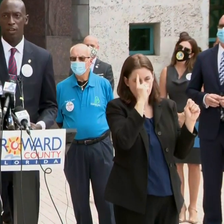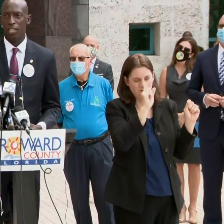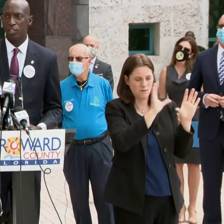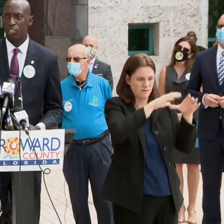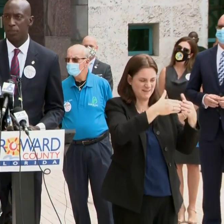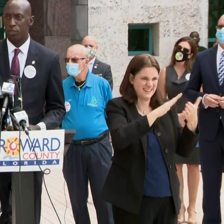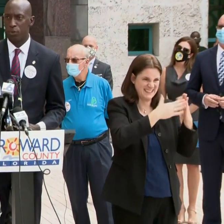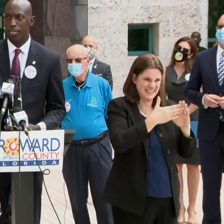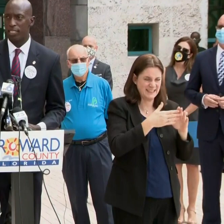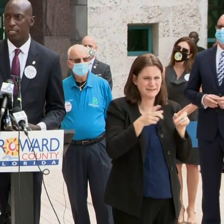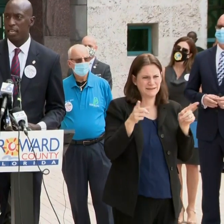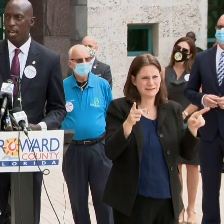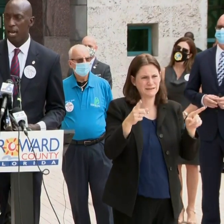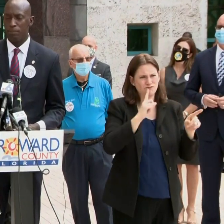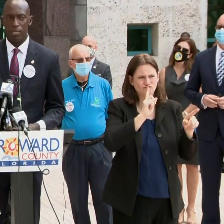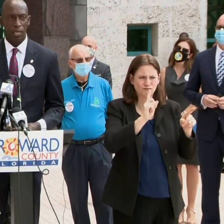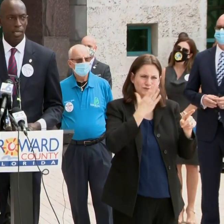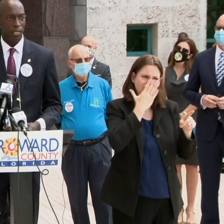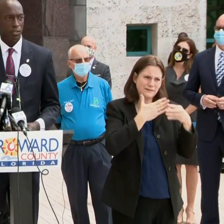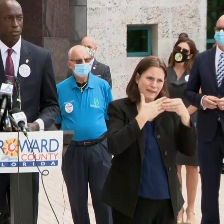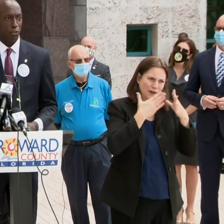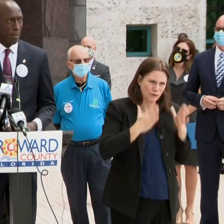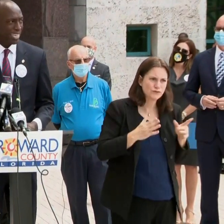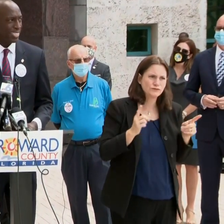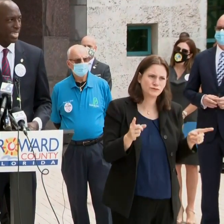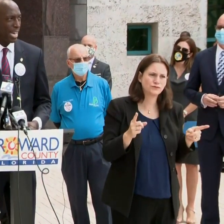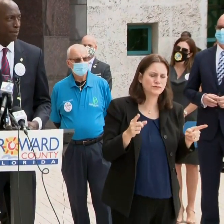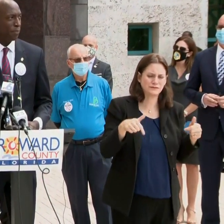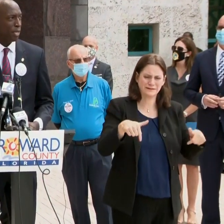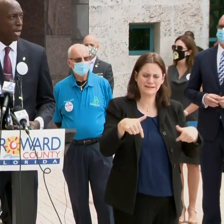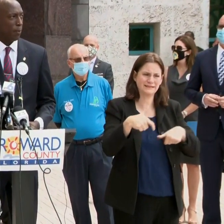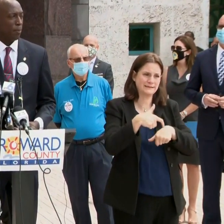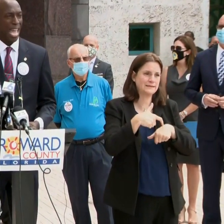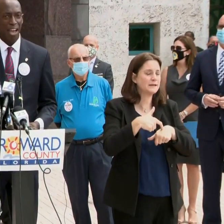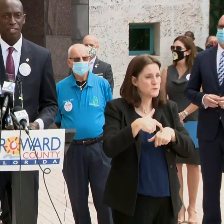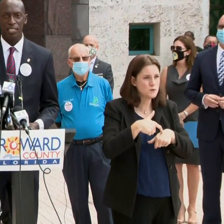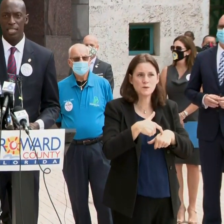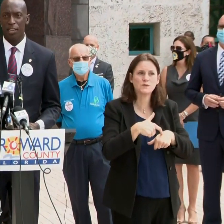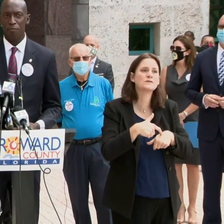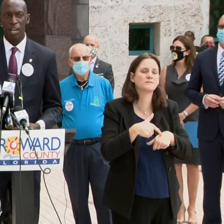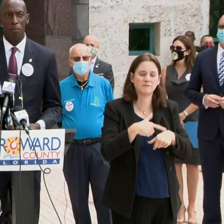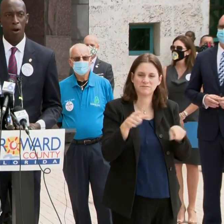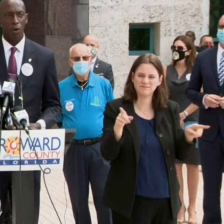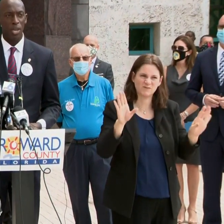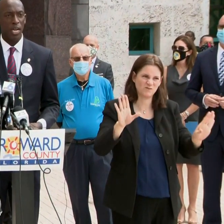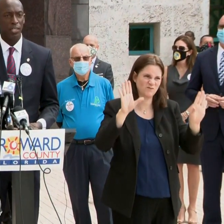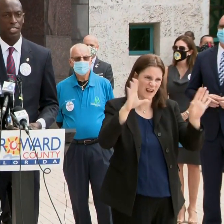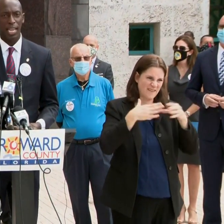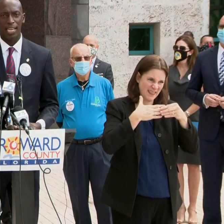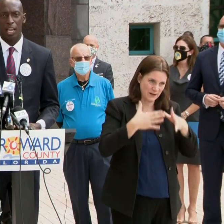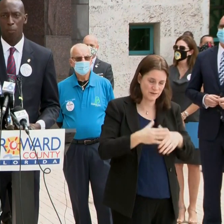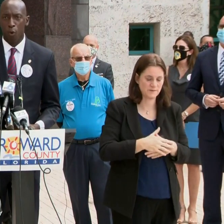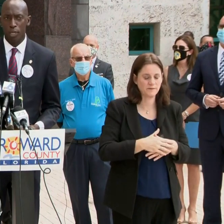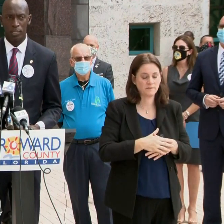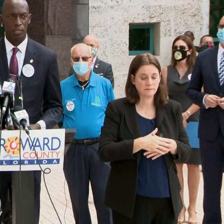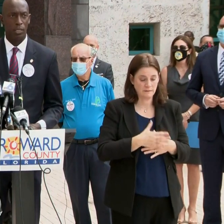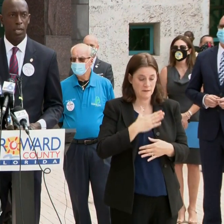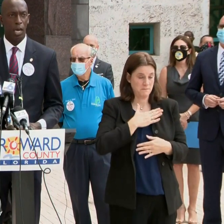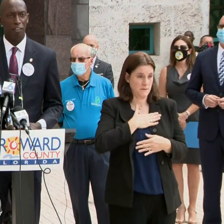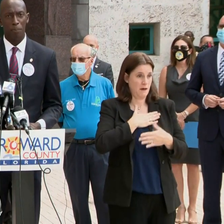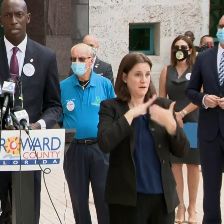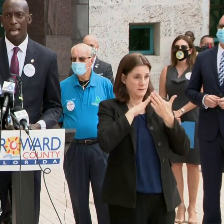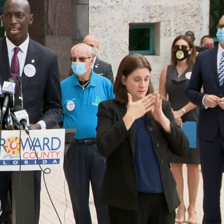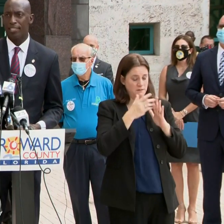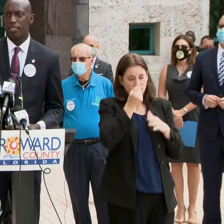for their leadership during this tremendous time. On behalf of the city of Myanmar, we understand the importance